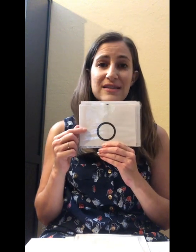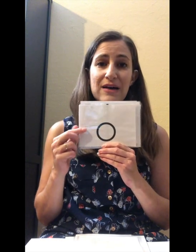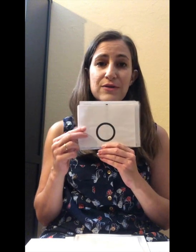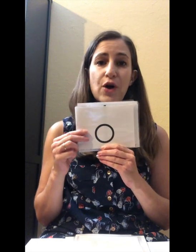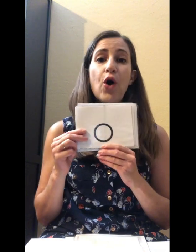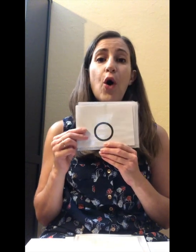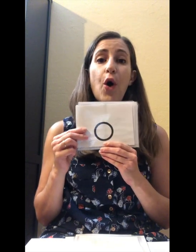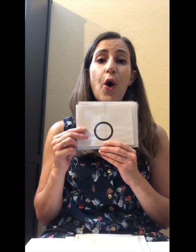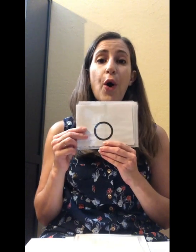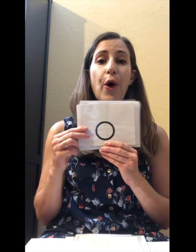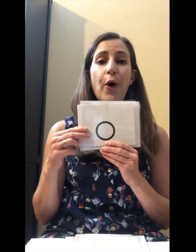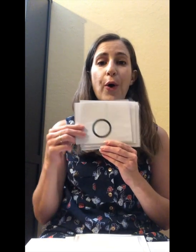sound? O. I.